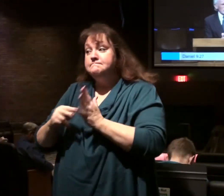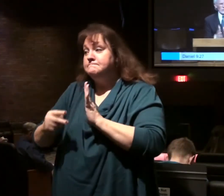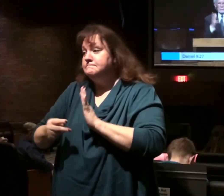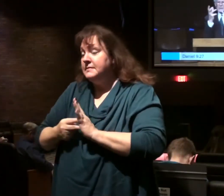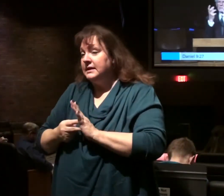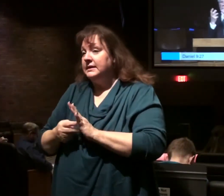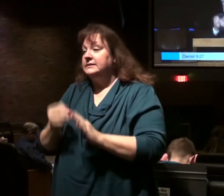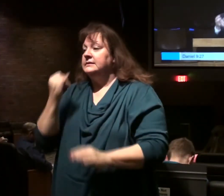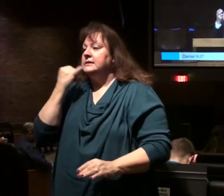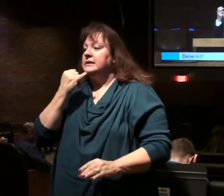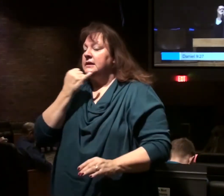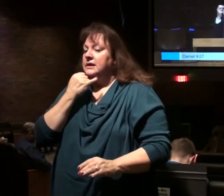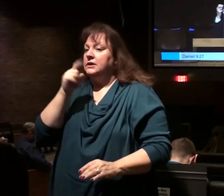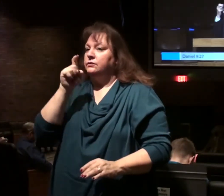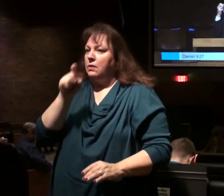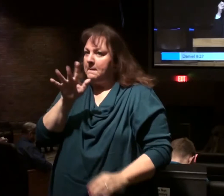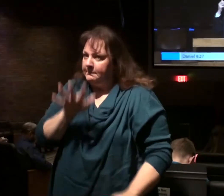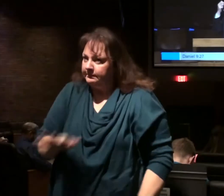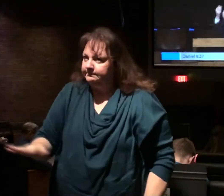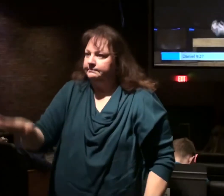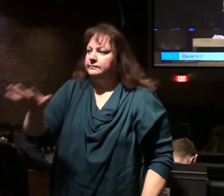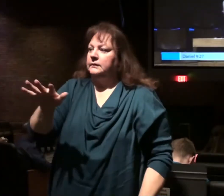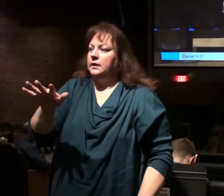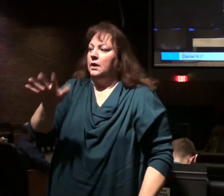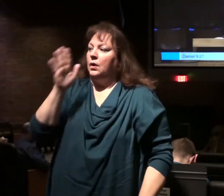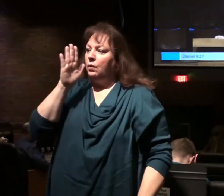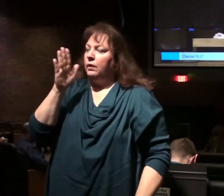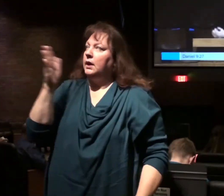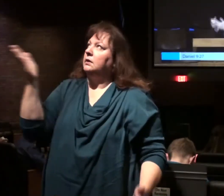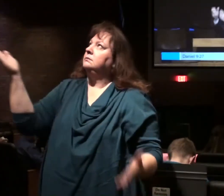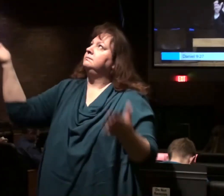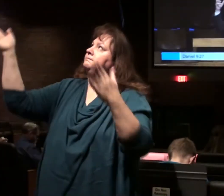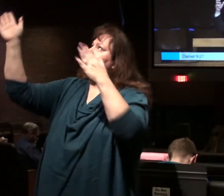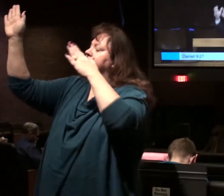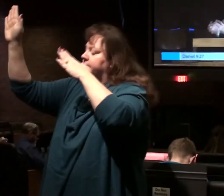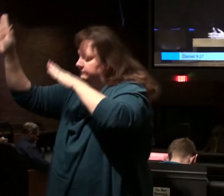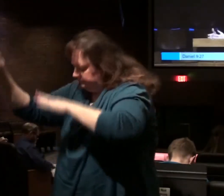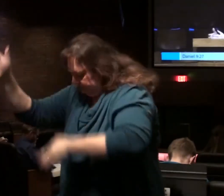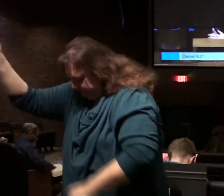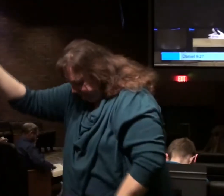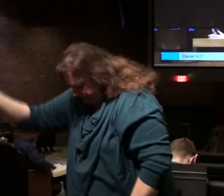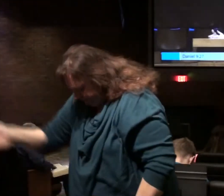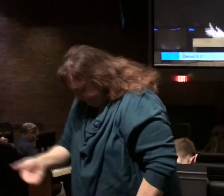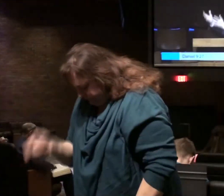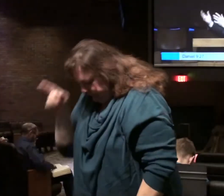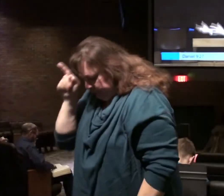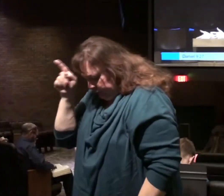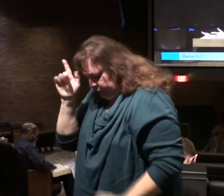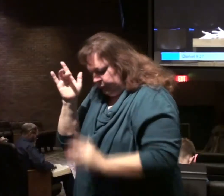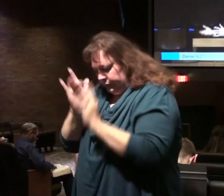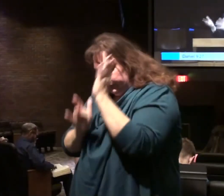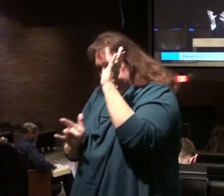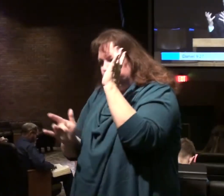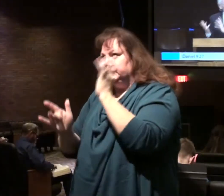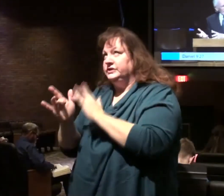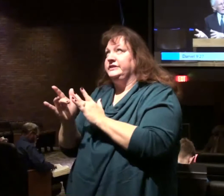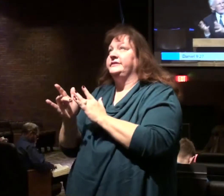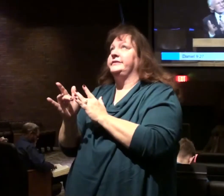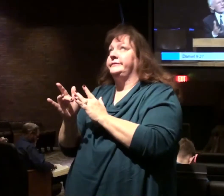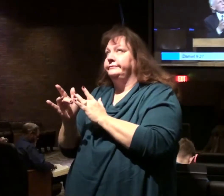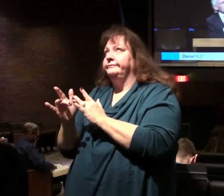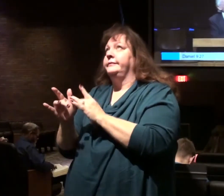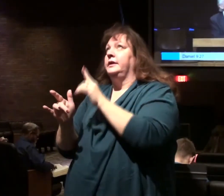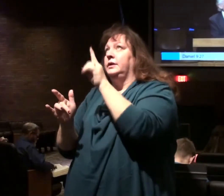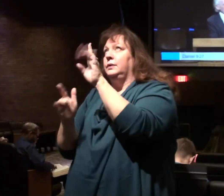that Israel must be brought to the place to bow before God, acknowledging that Jesus of Nazareth indeed